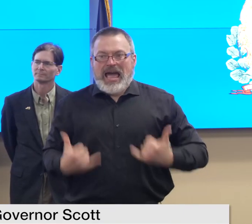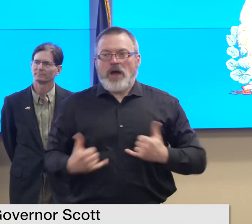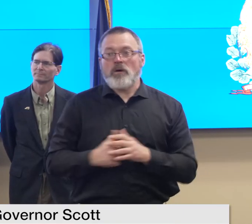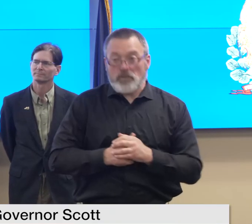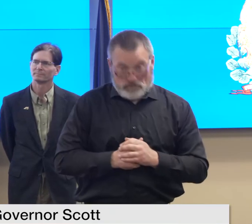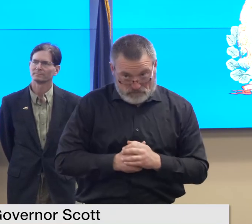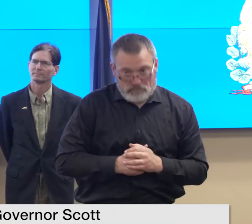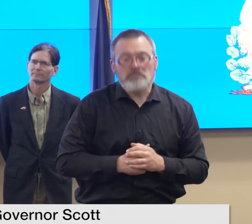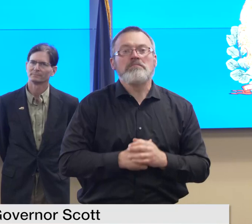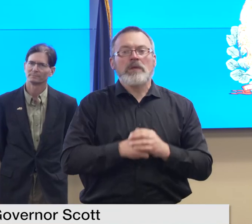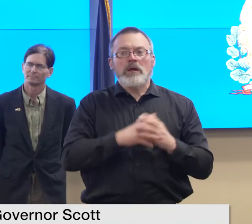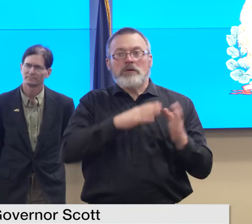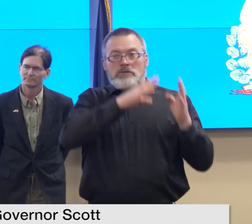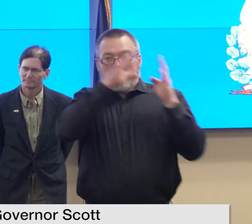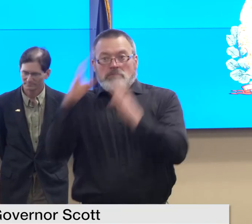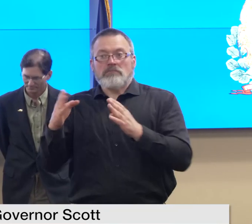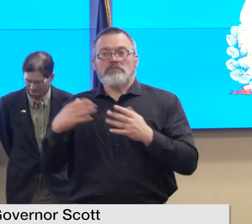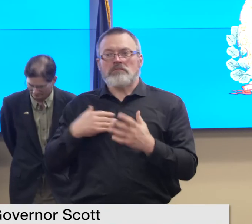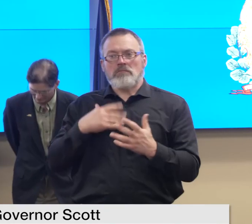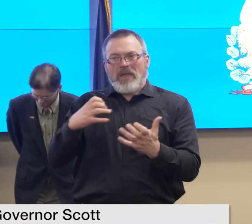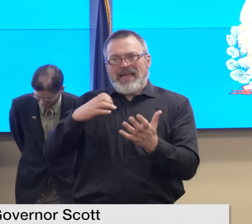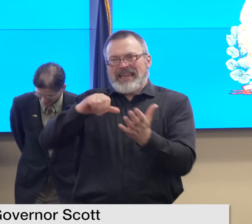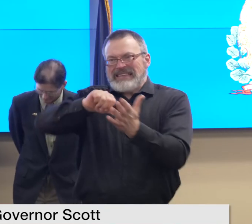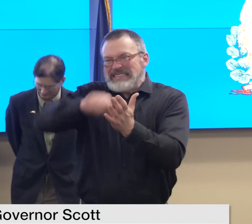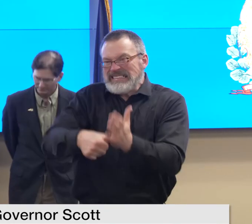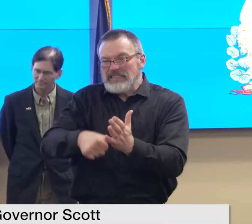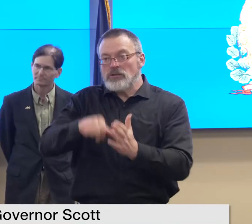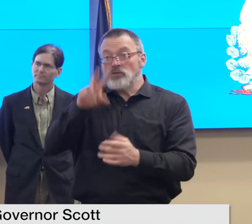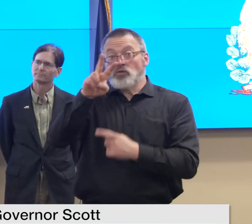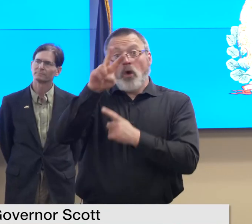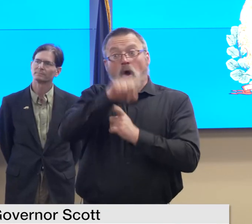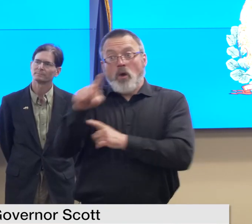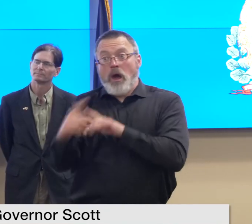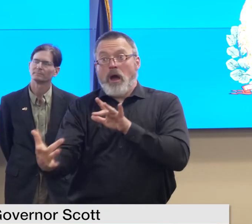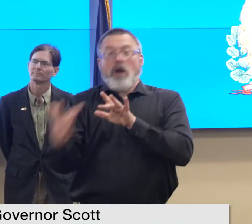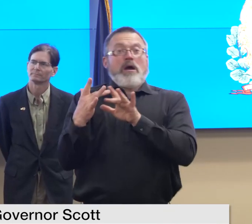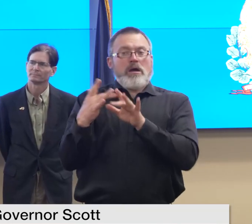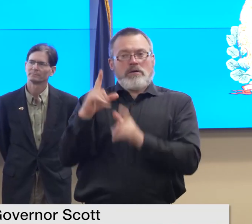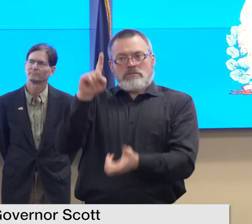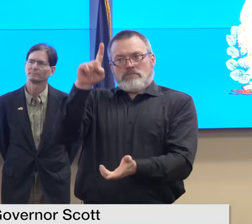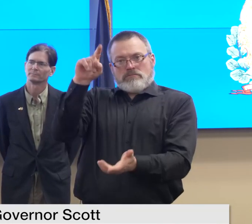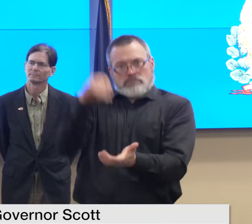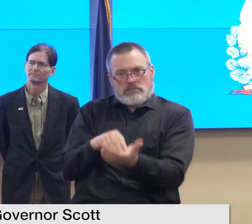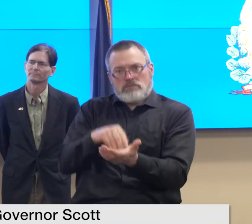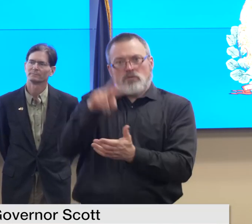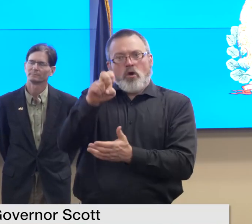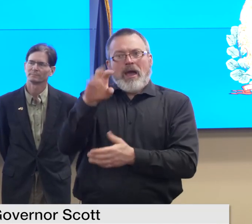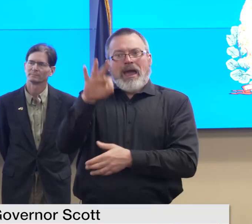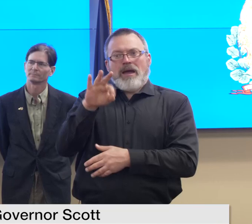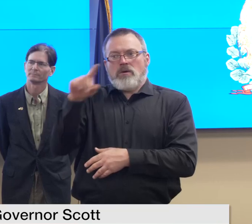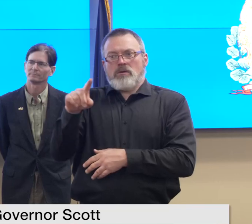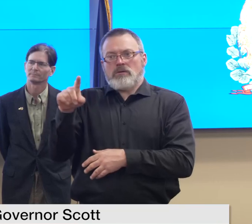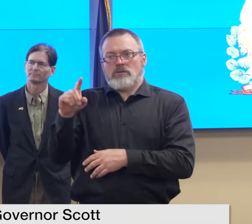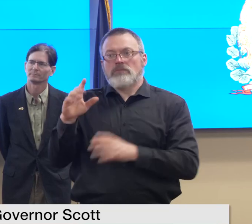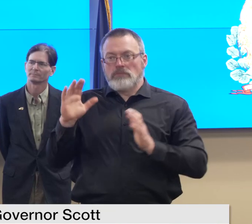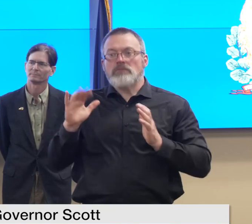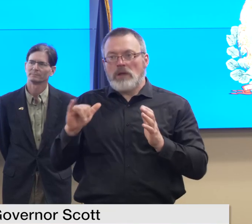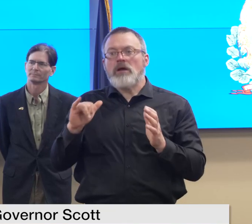1921 residential reports made to 211